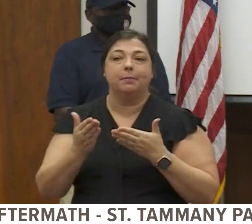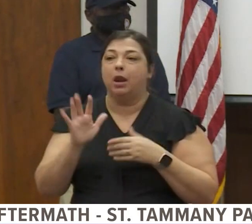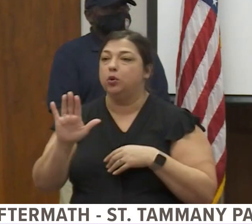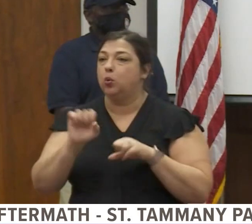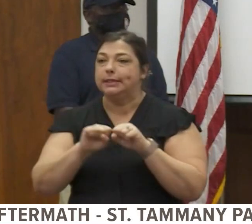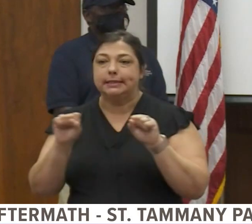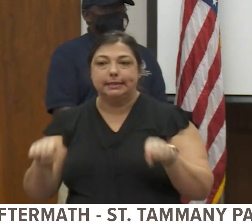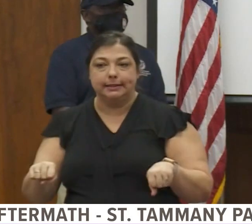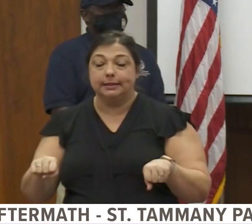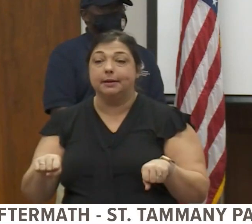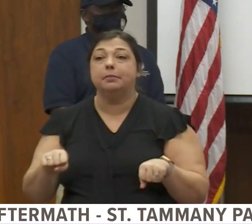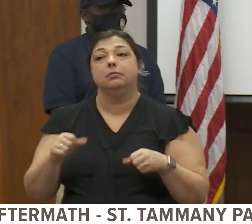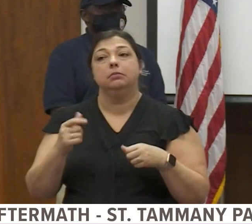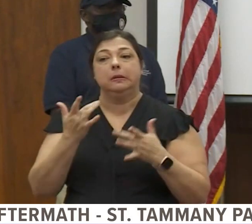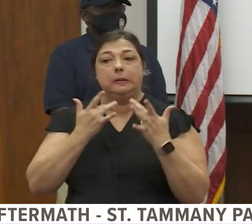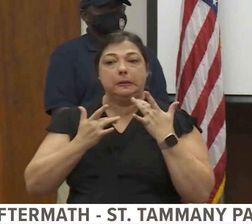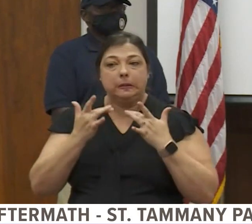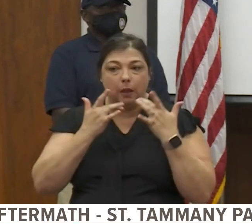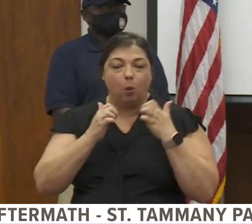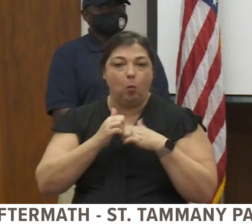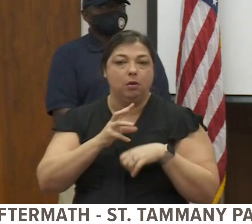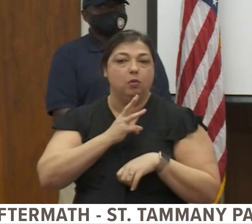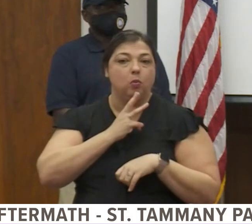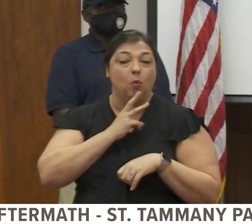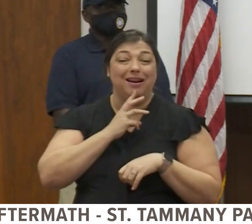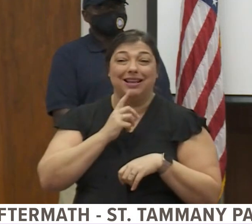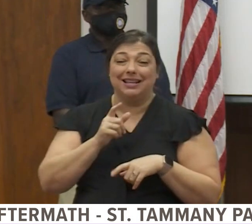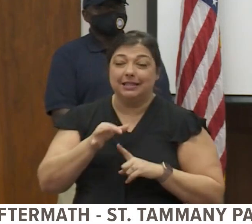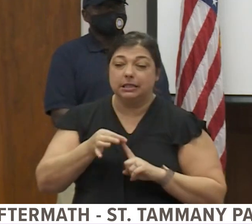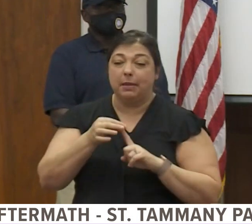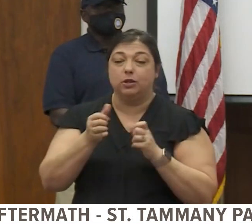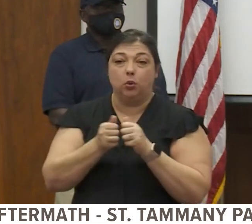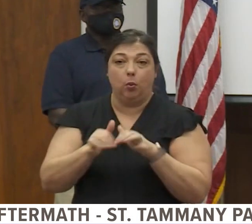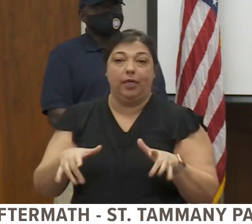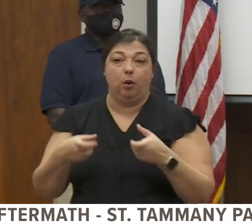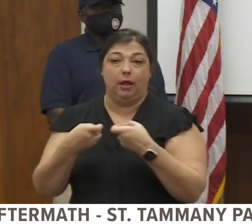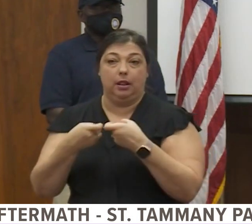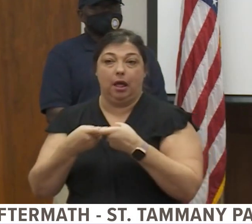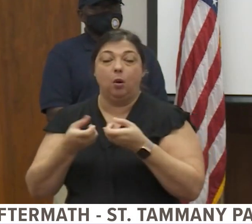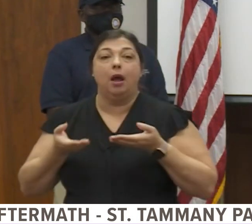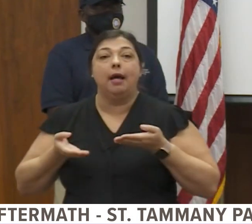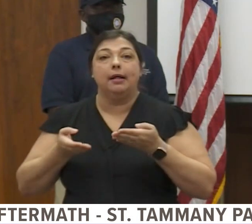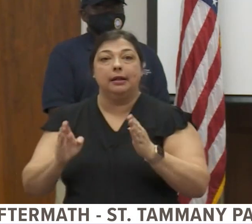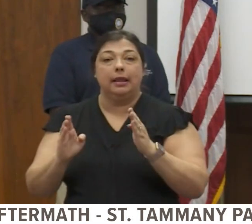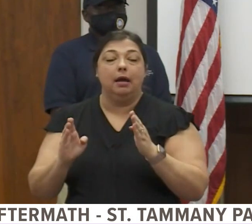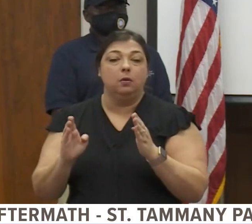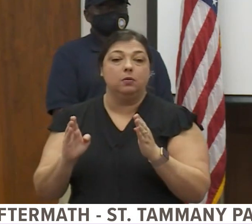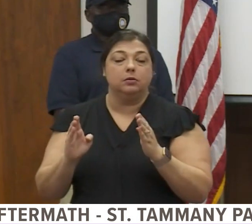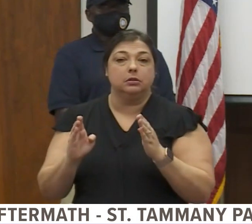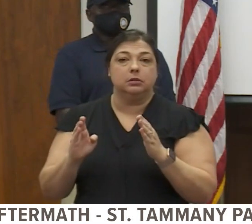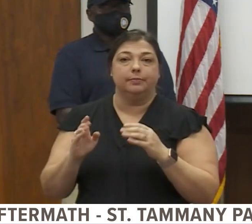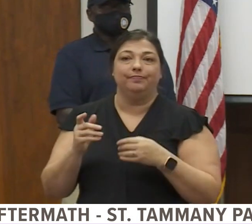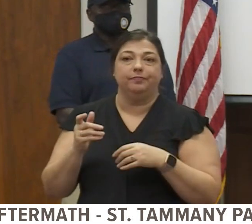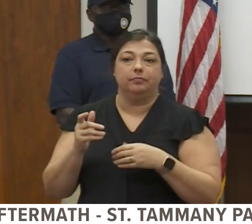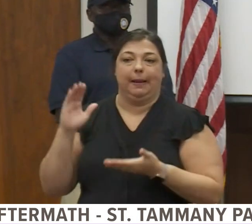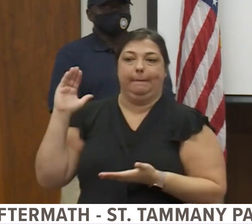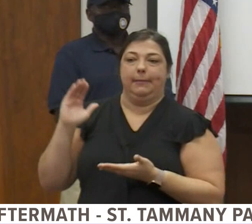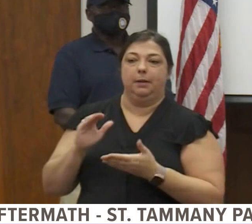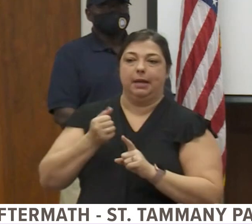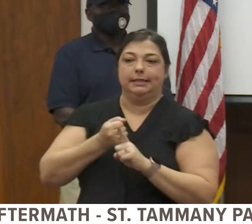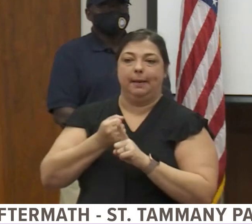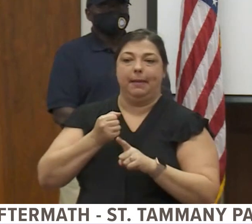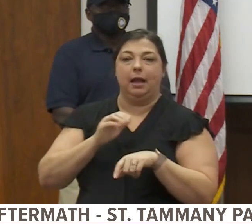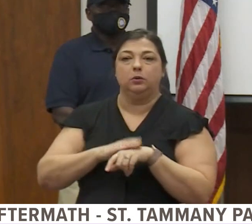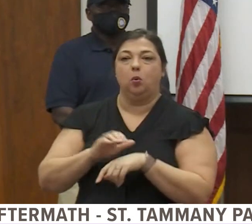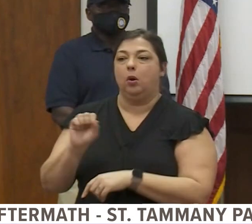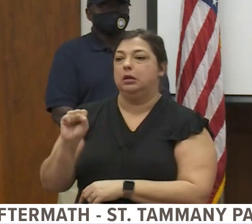conserving water at this time, particularly when the power is off, it allows, it minimizes the impact on your